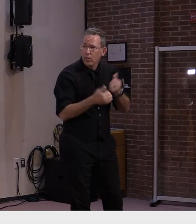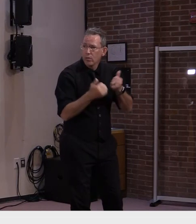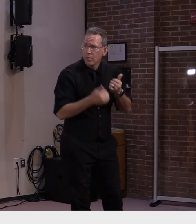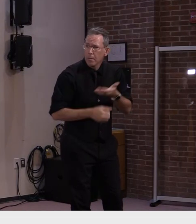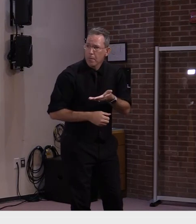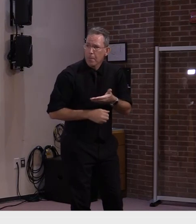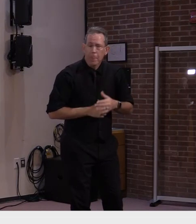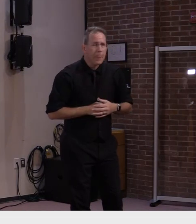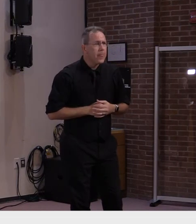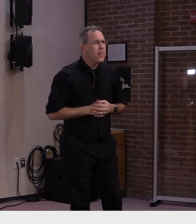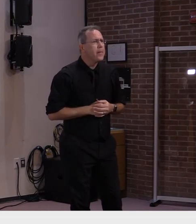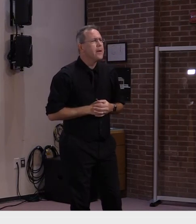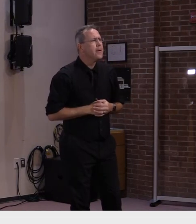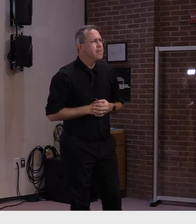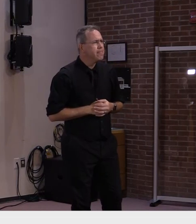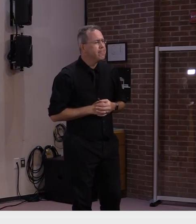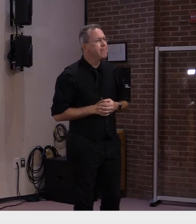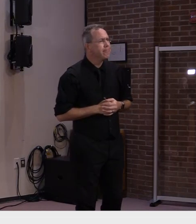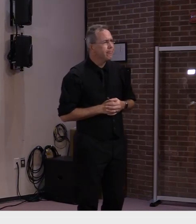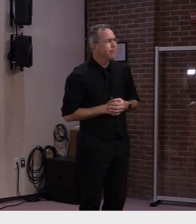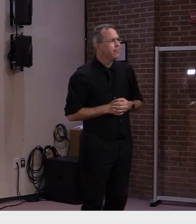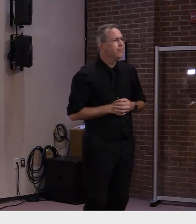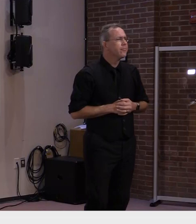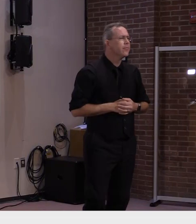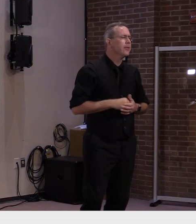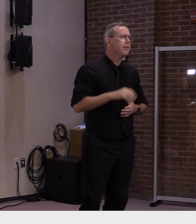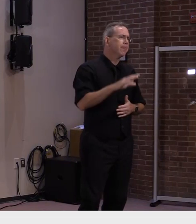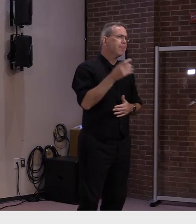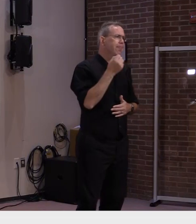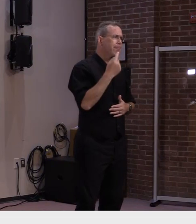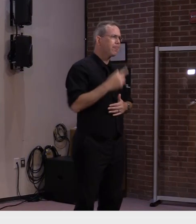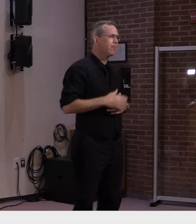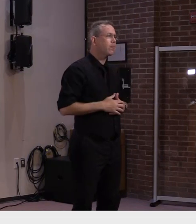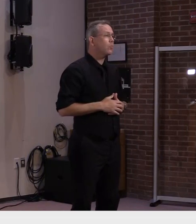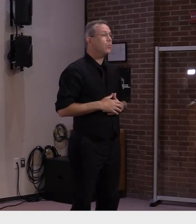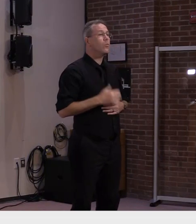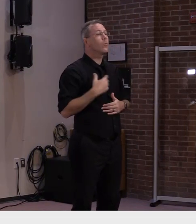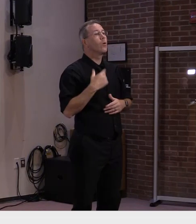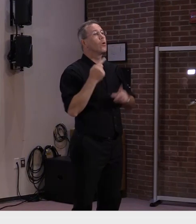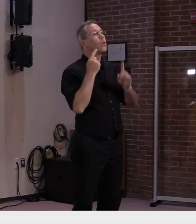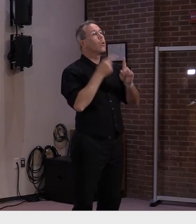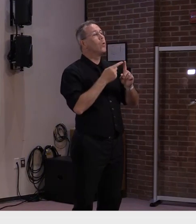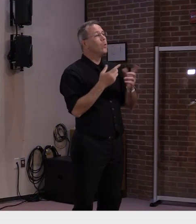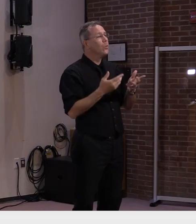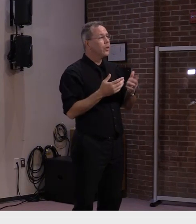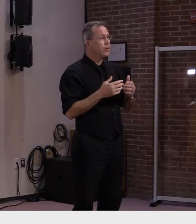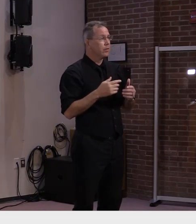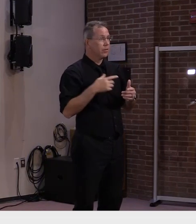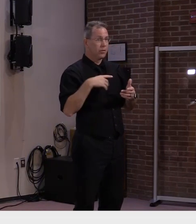I think what we're striving for is to make sure that we do it upon their return to campus.